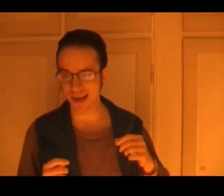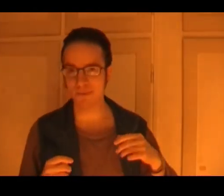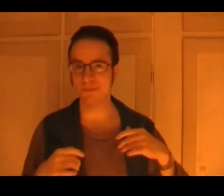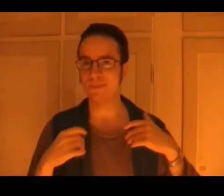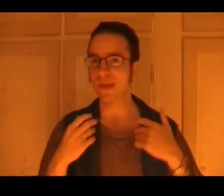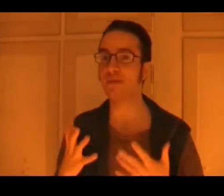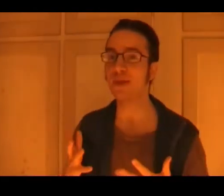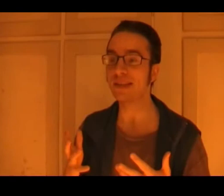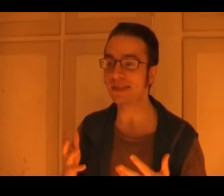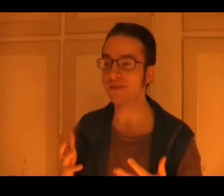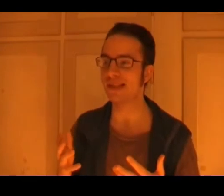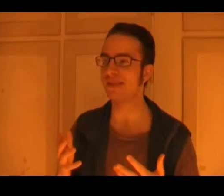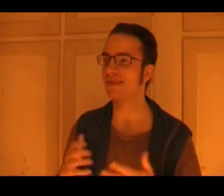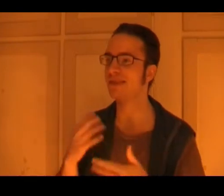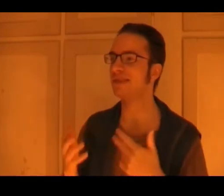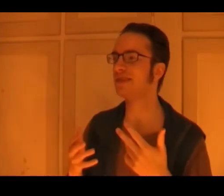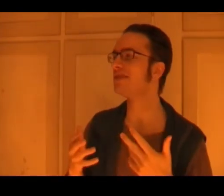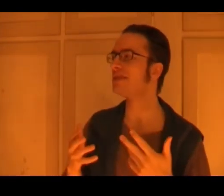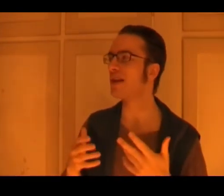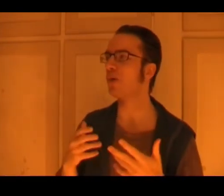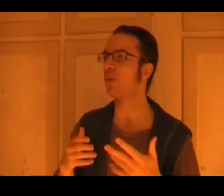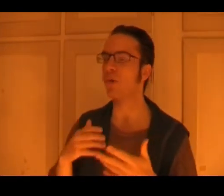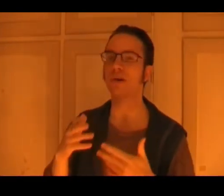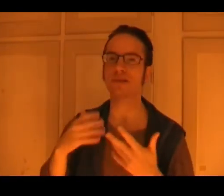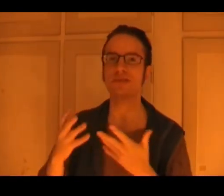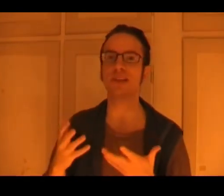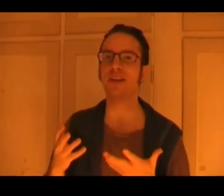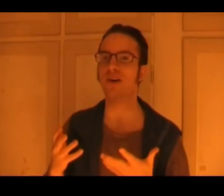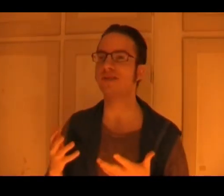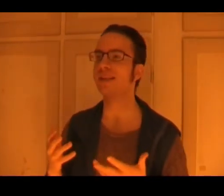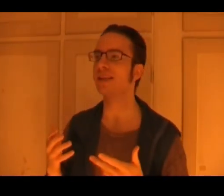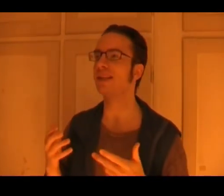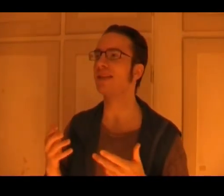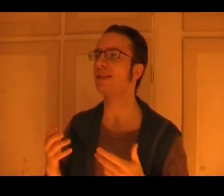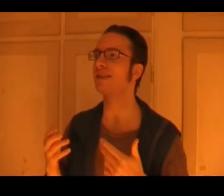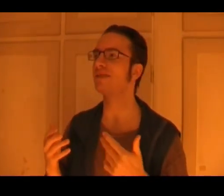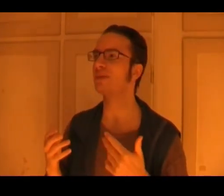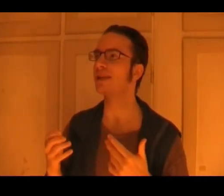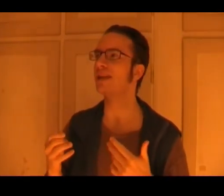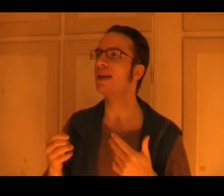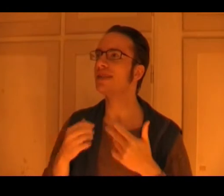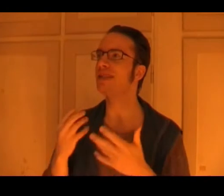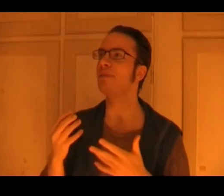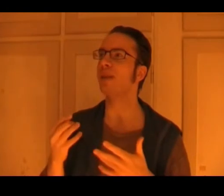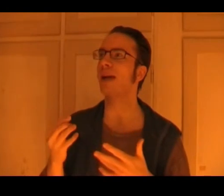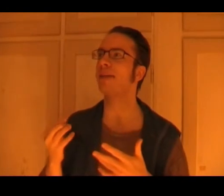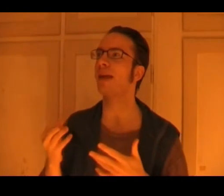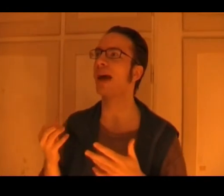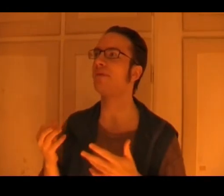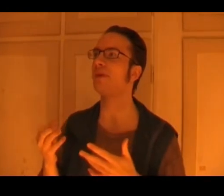um, everything seems to still work largely, it, it doesn't really seem like they have to